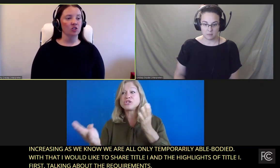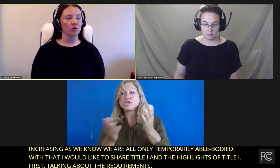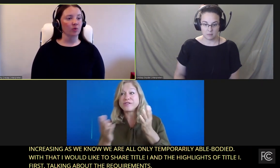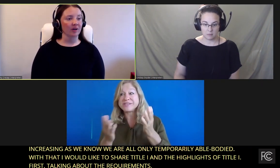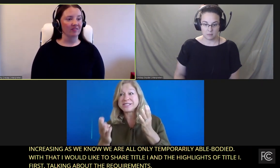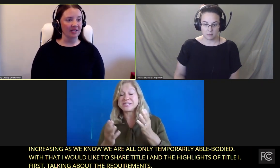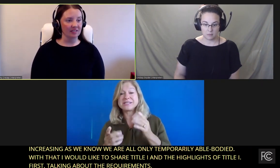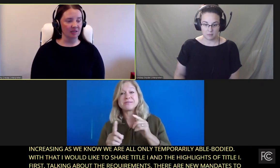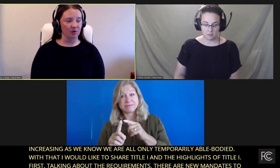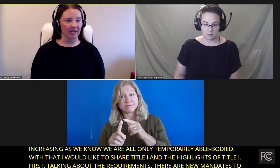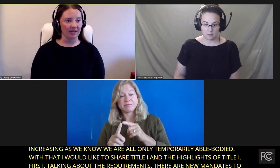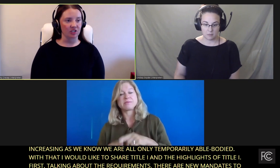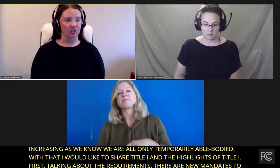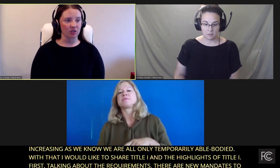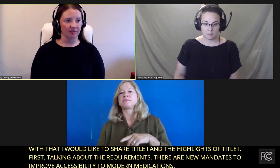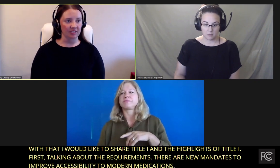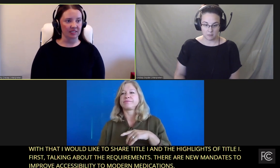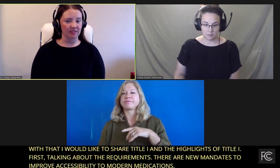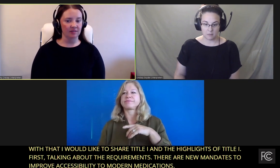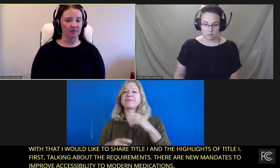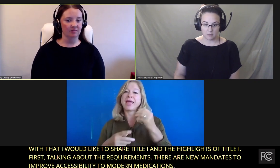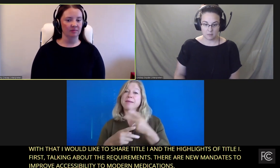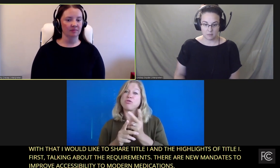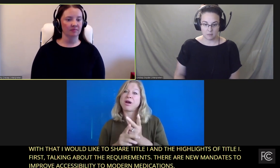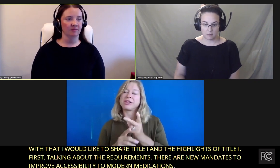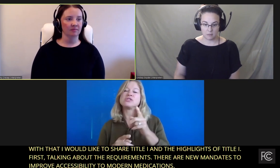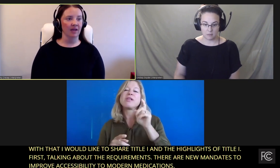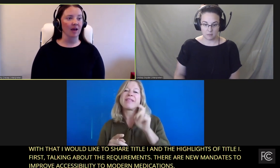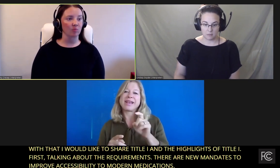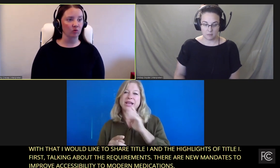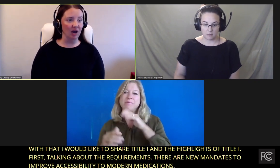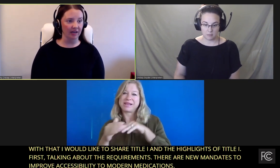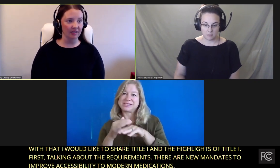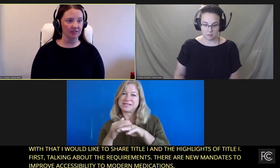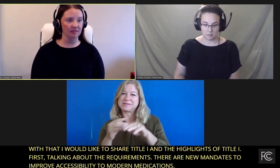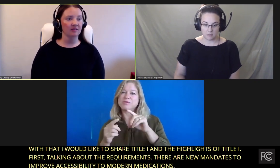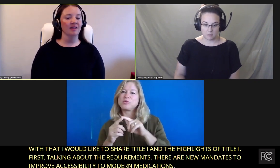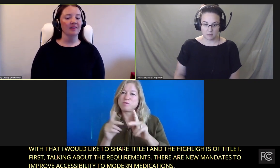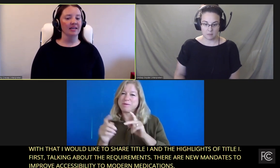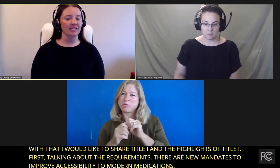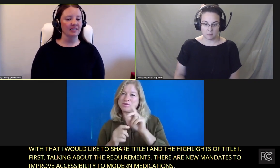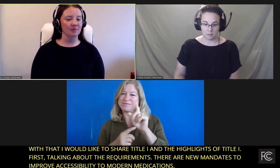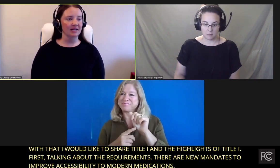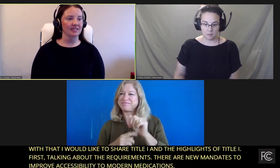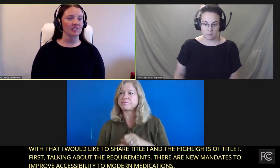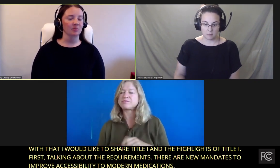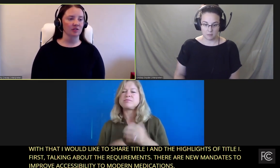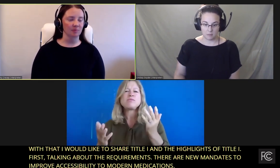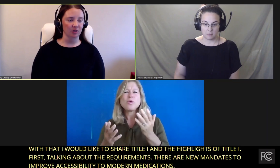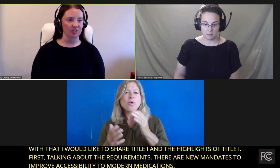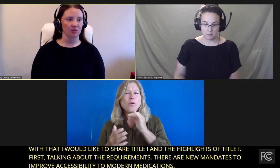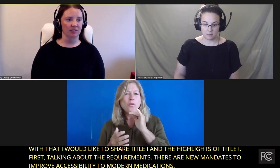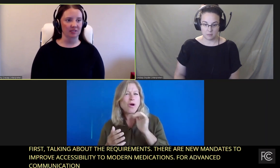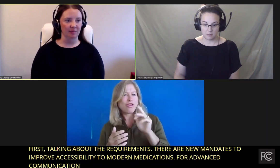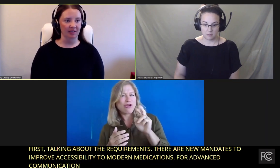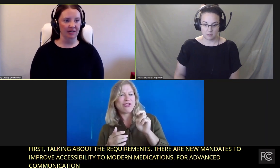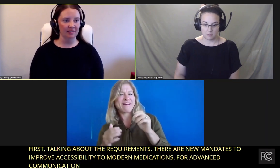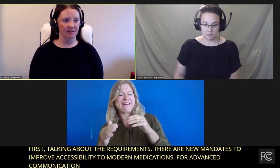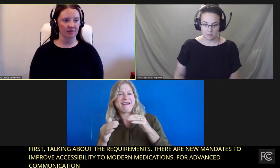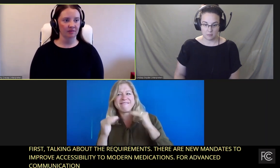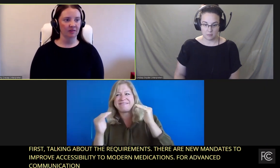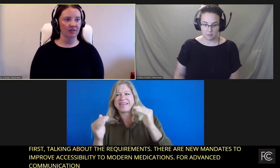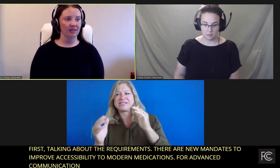So for advanced communication services and products, they need to be accessible to persons with